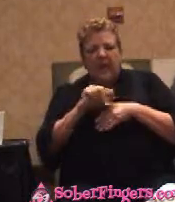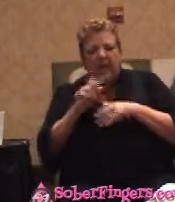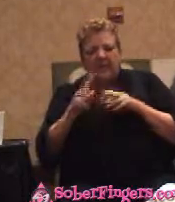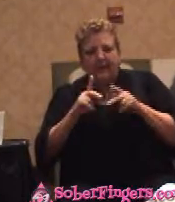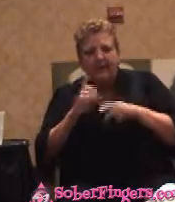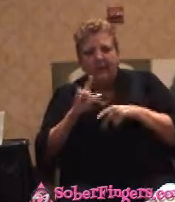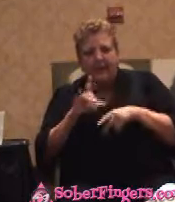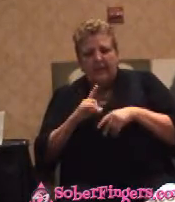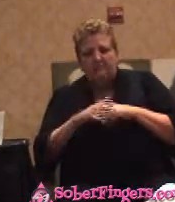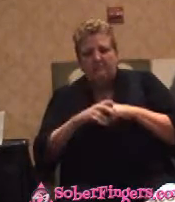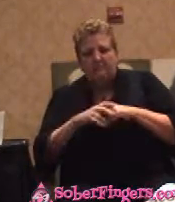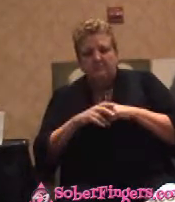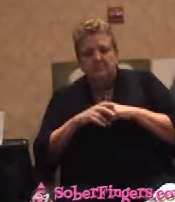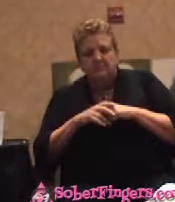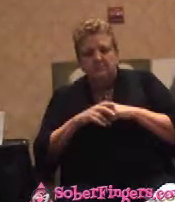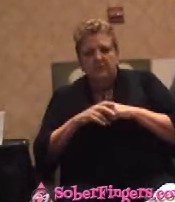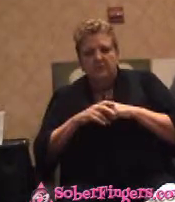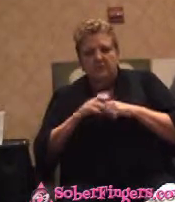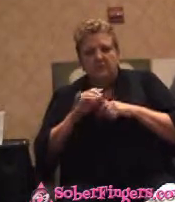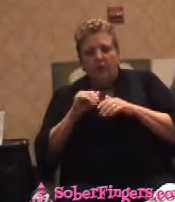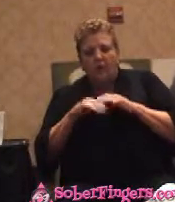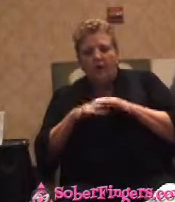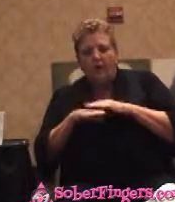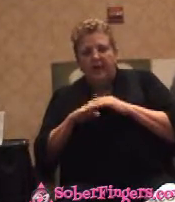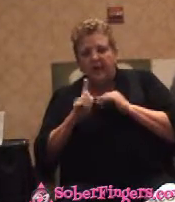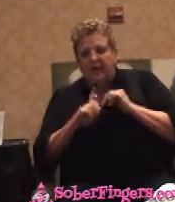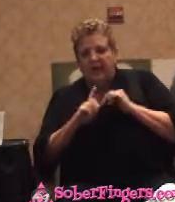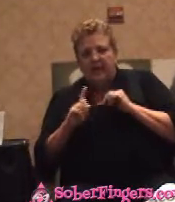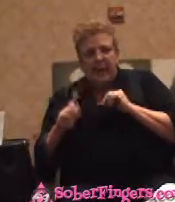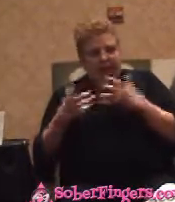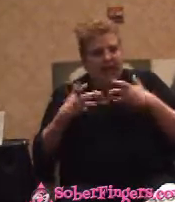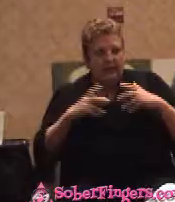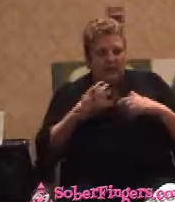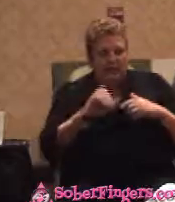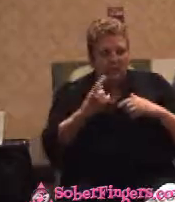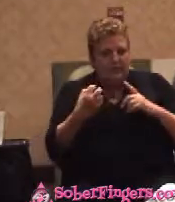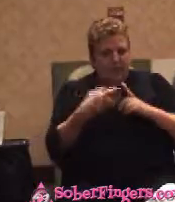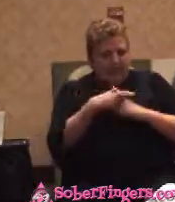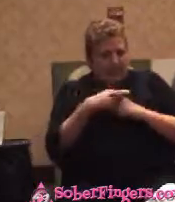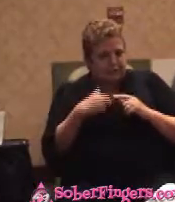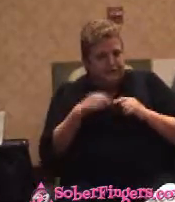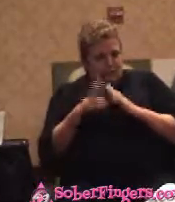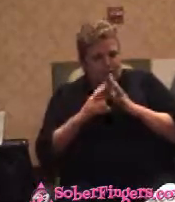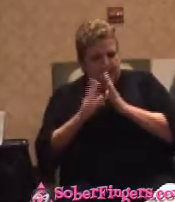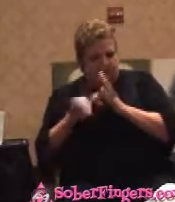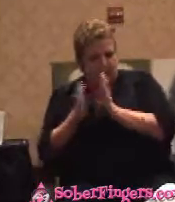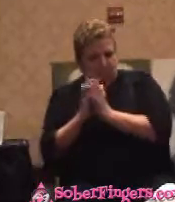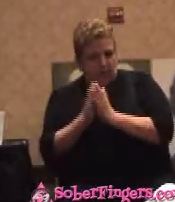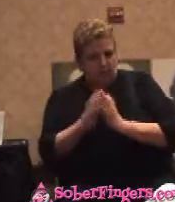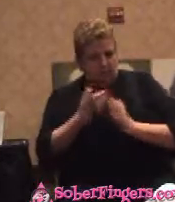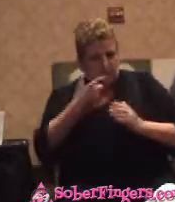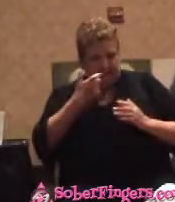And I went in there and I didn't want to be caught reading those books. But I had announced that I could do this by myself.